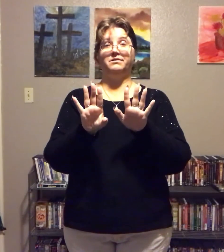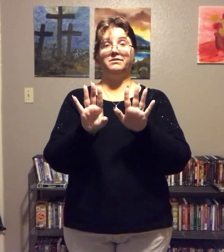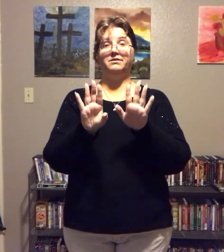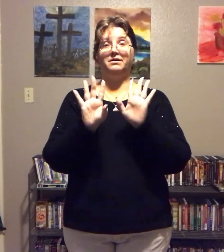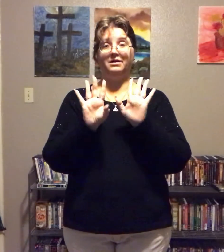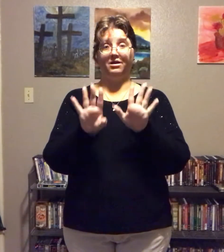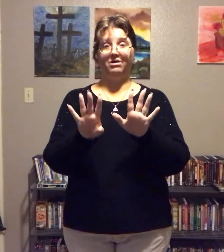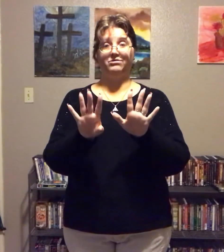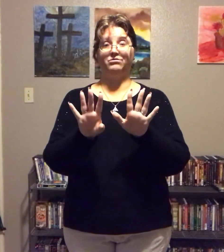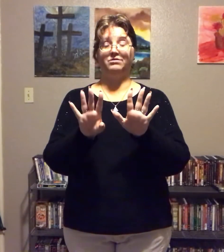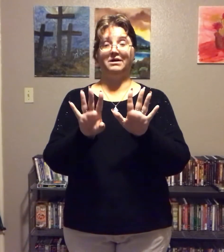No exercise. exercise.